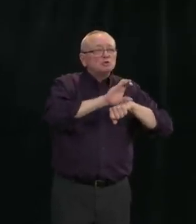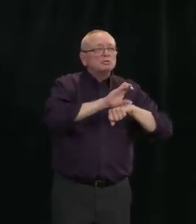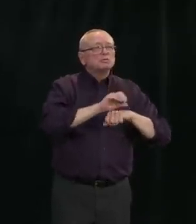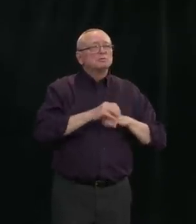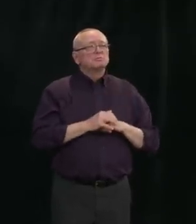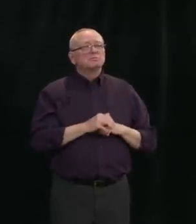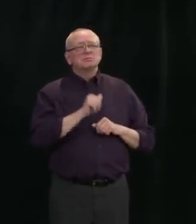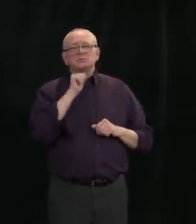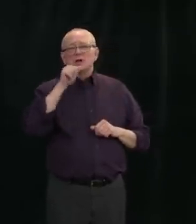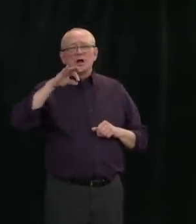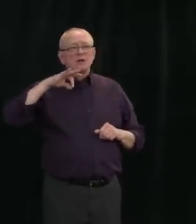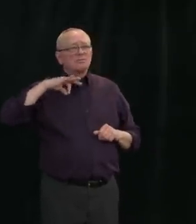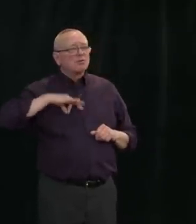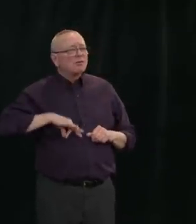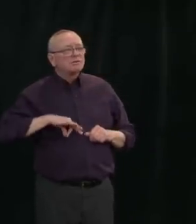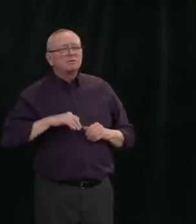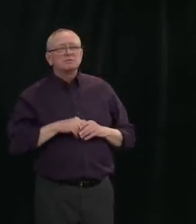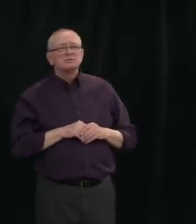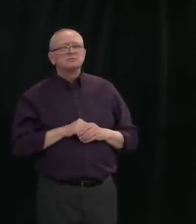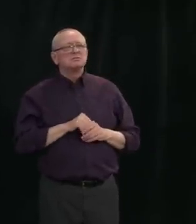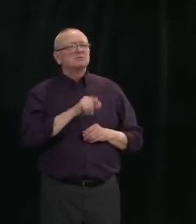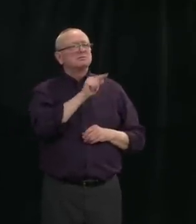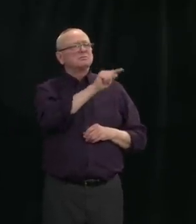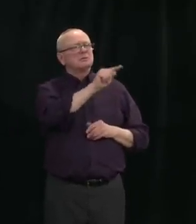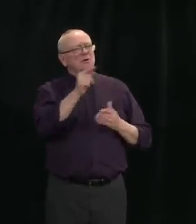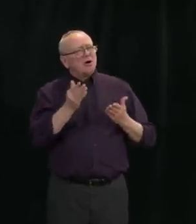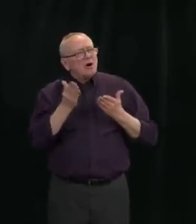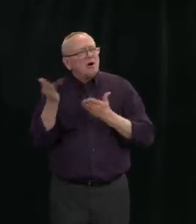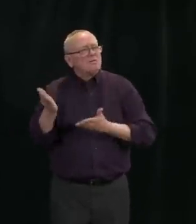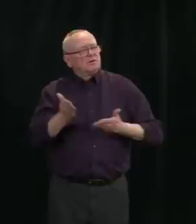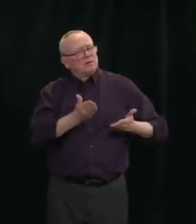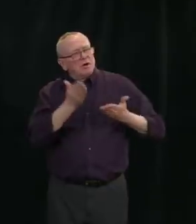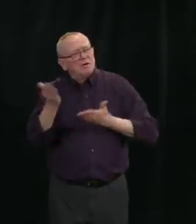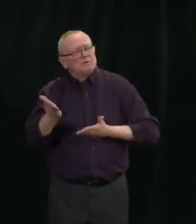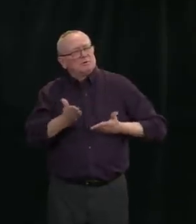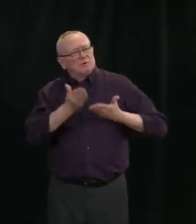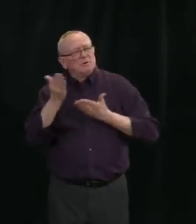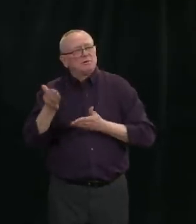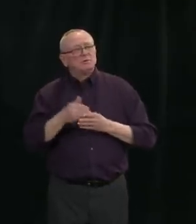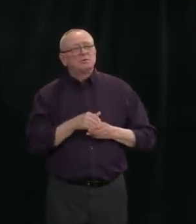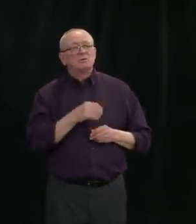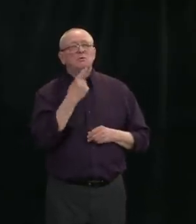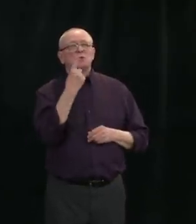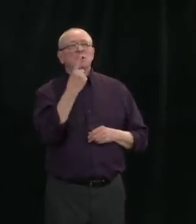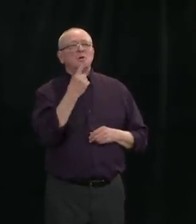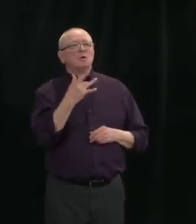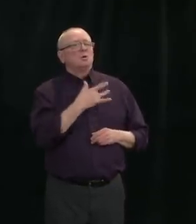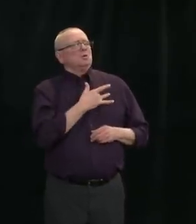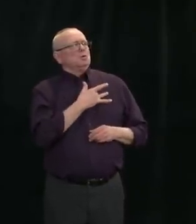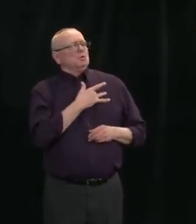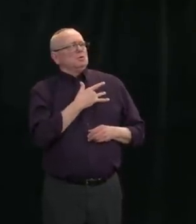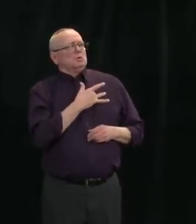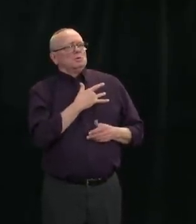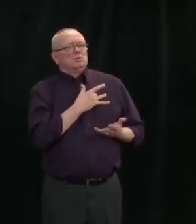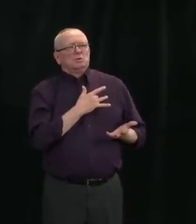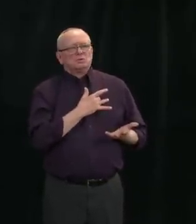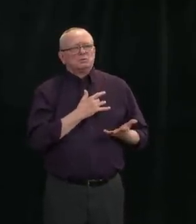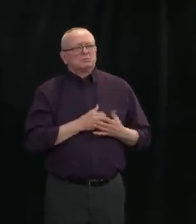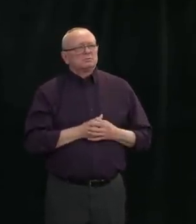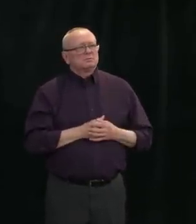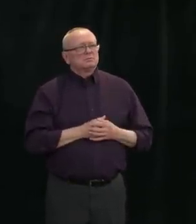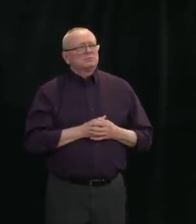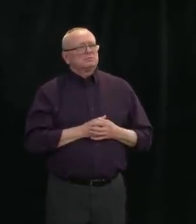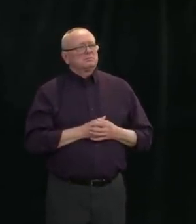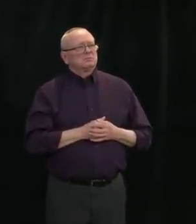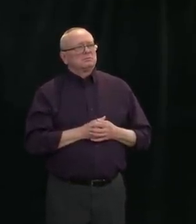I want to tell you about one example that touched my heart from the Archived Society of Alberta,